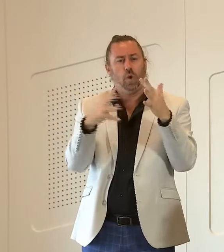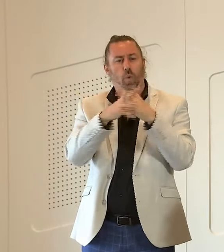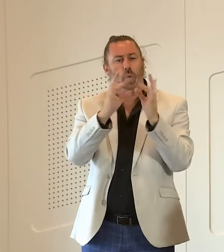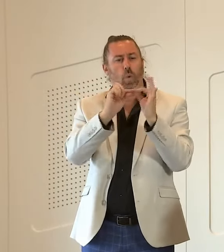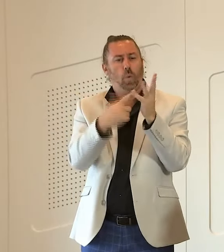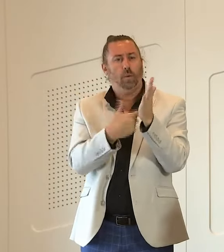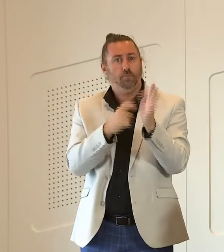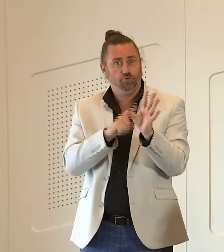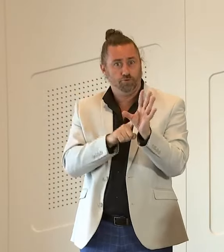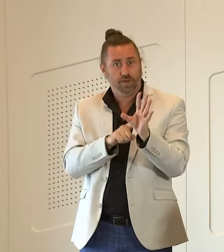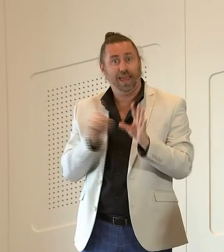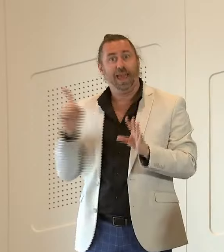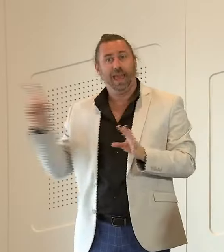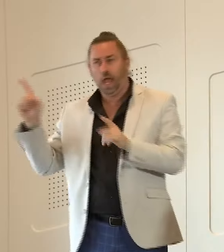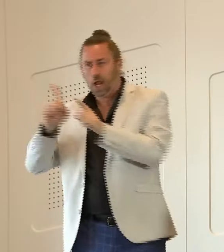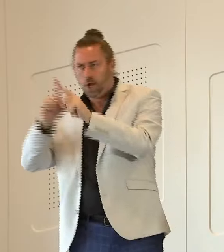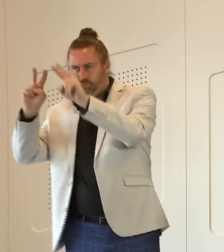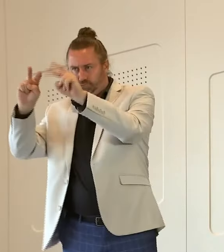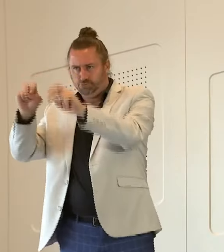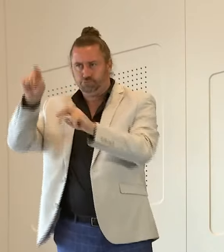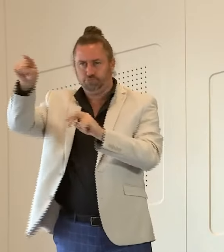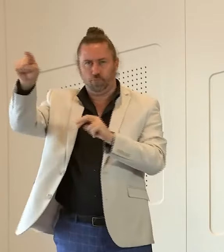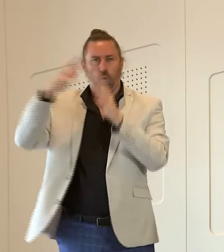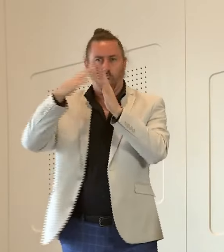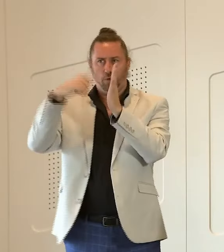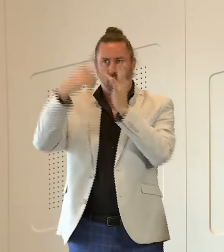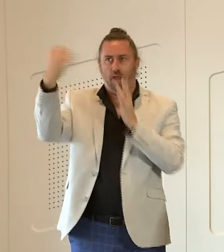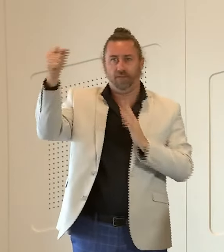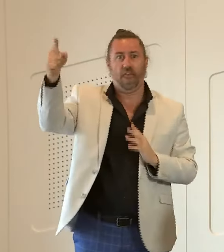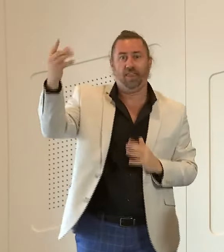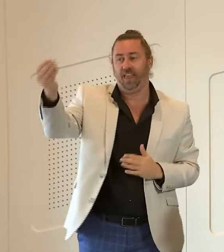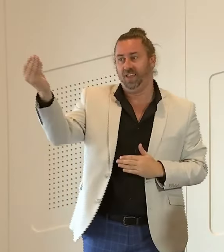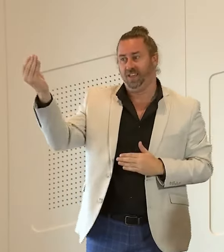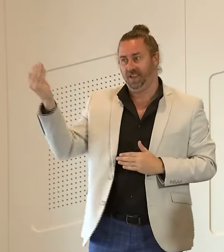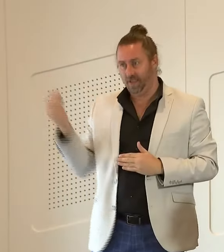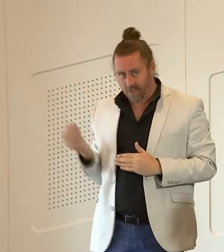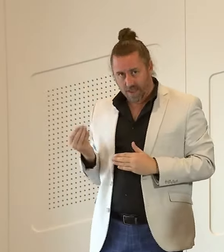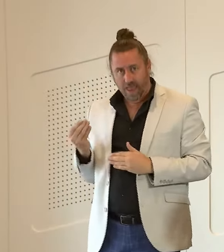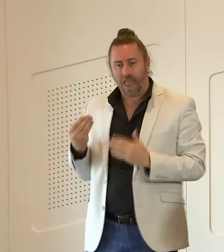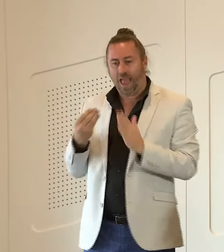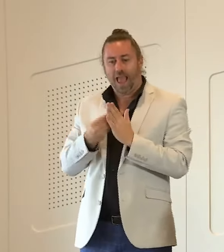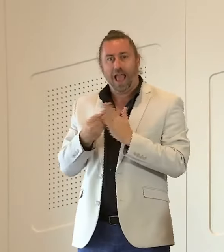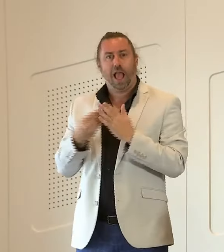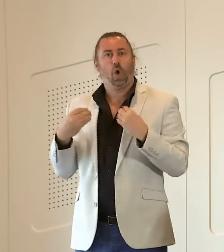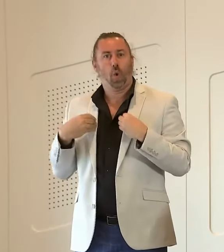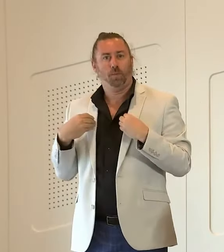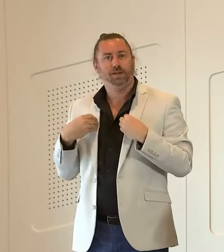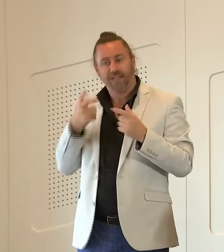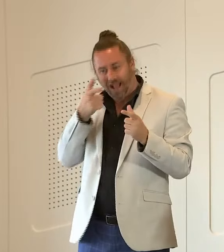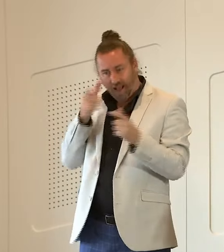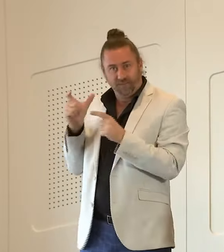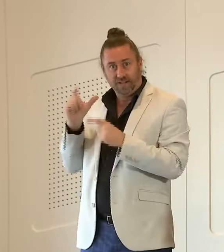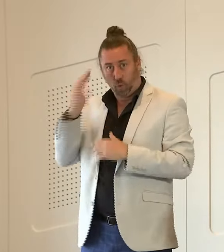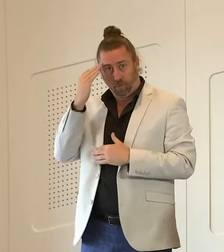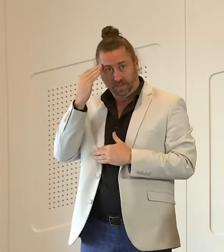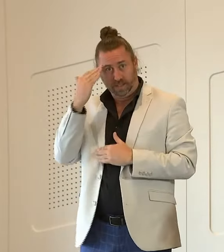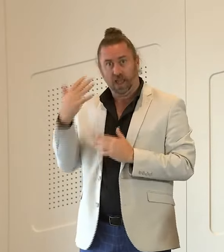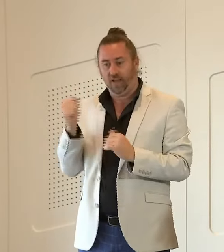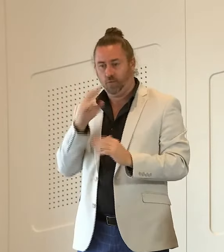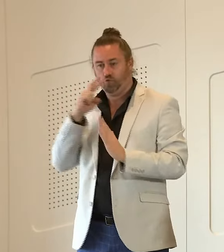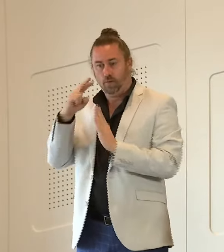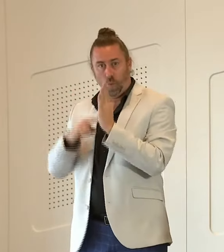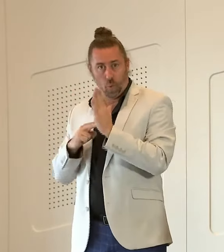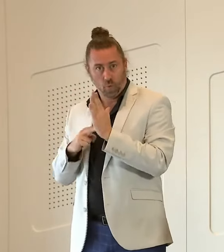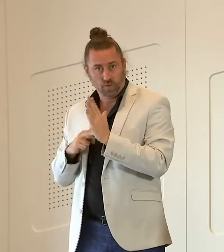down to the economics and governance committee submissions to that committee are closed today that committee will be reporting